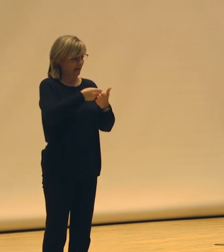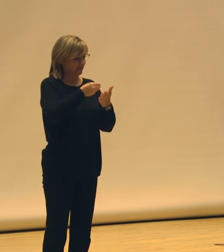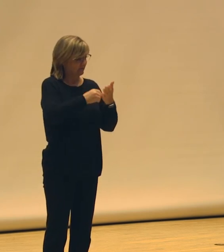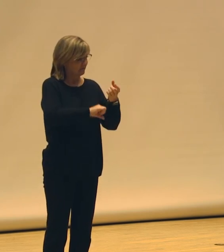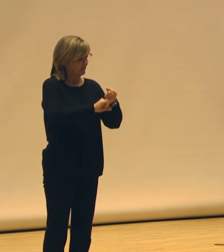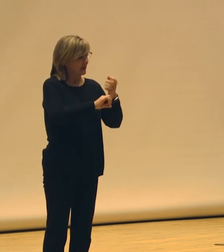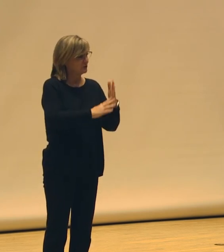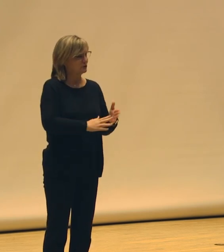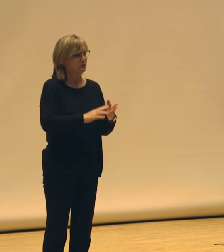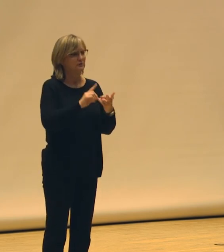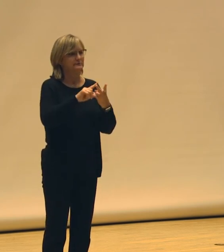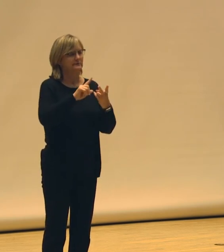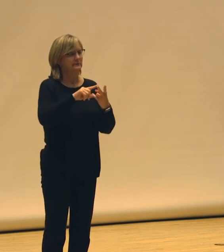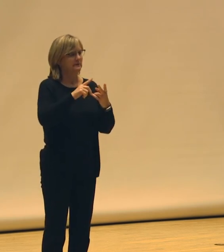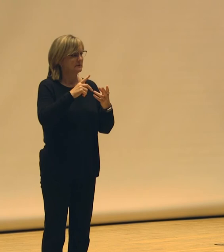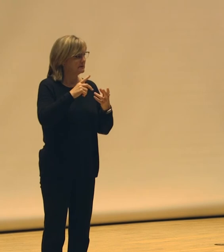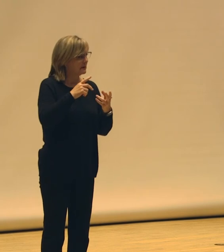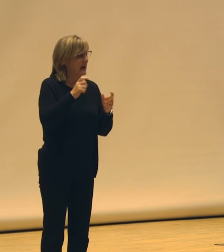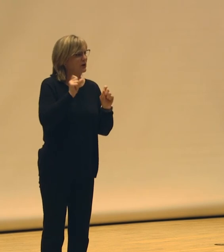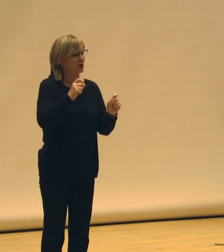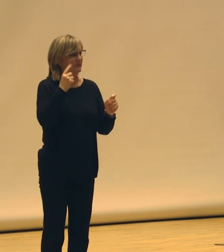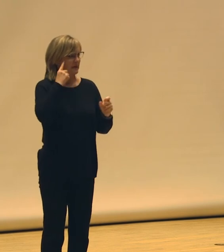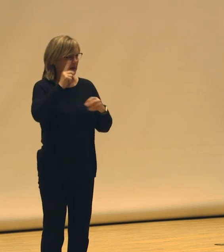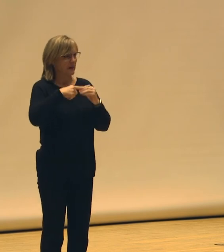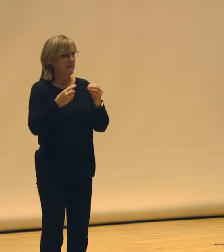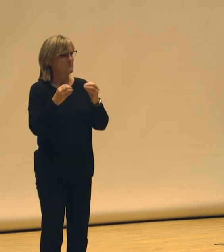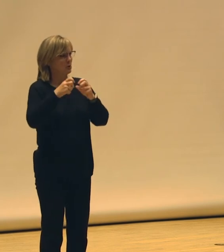really start to think in much longer arcs of engagement.